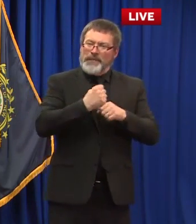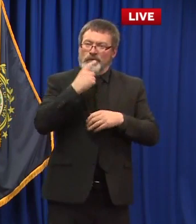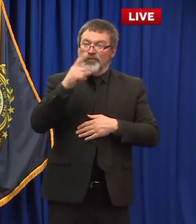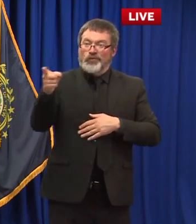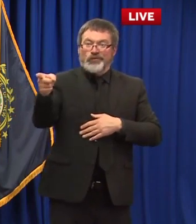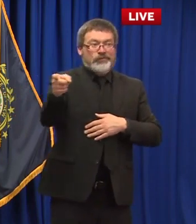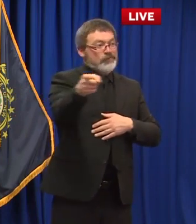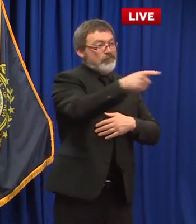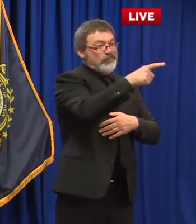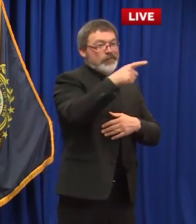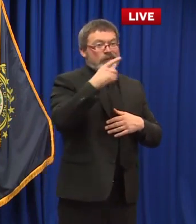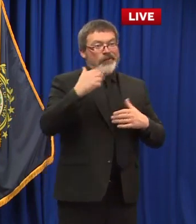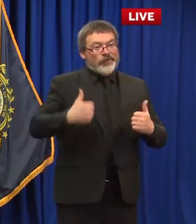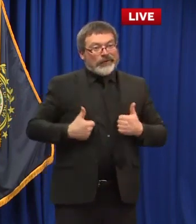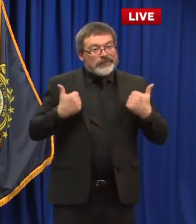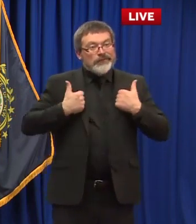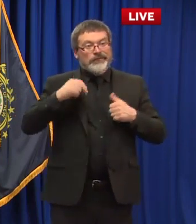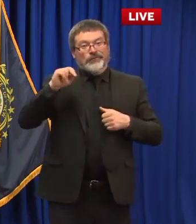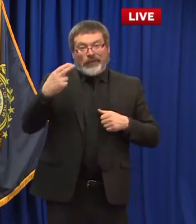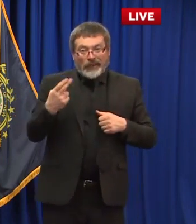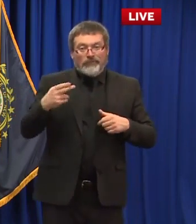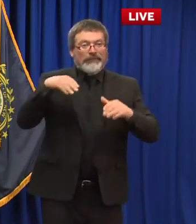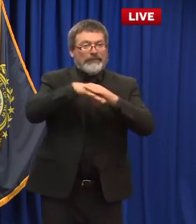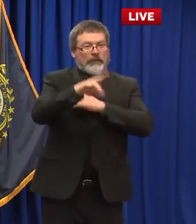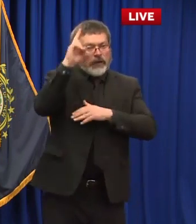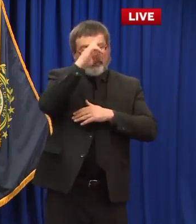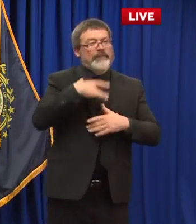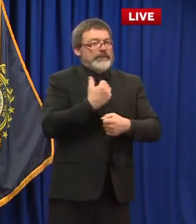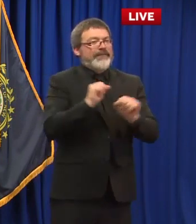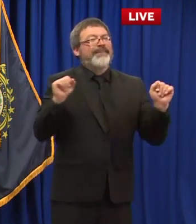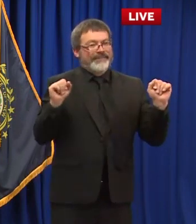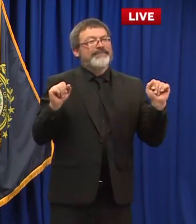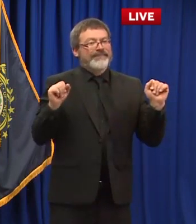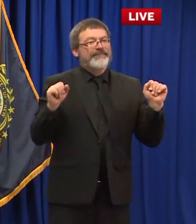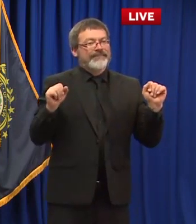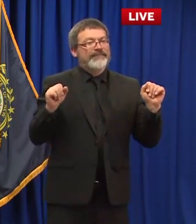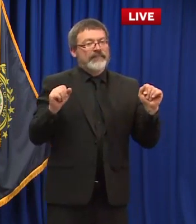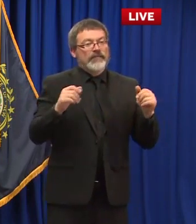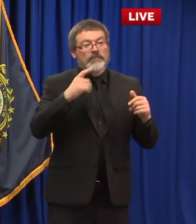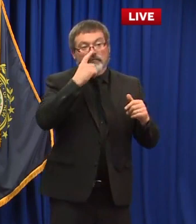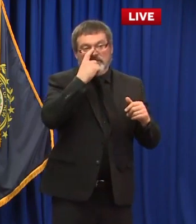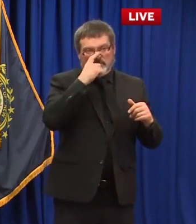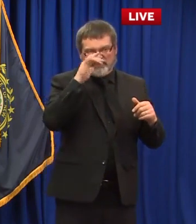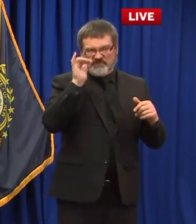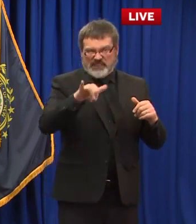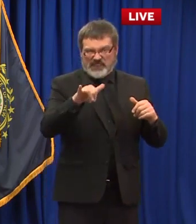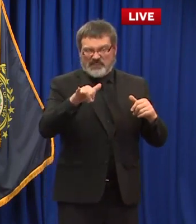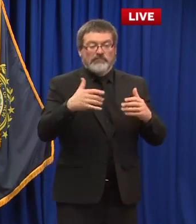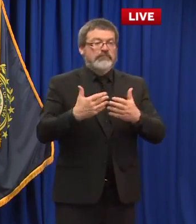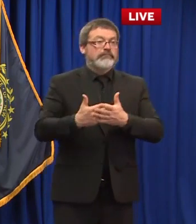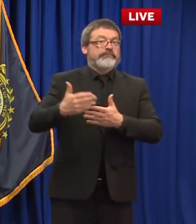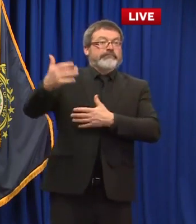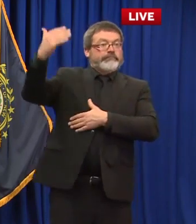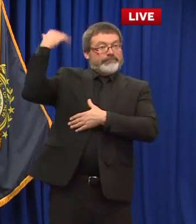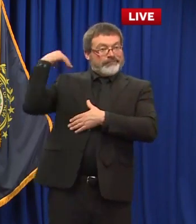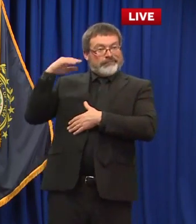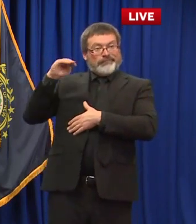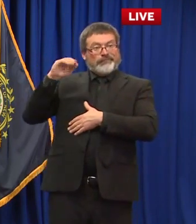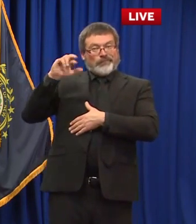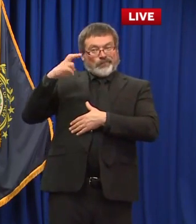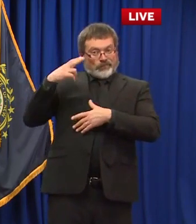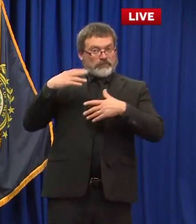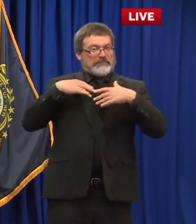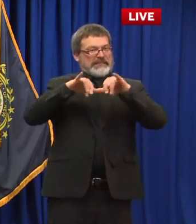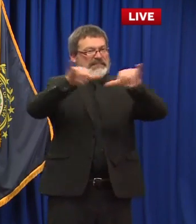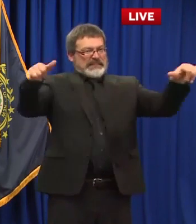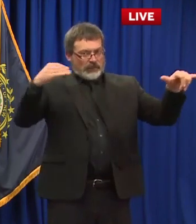on a similar level as we start coming out of the stay-at-home order we start flexing back into the economy i think more and more folks will